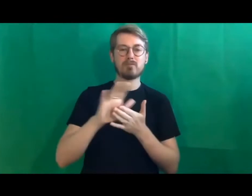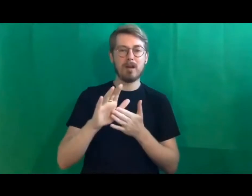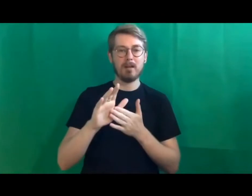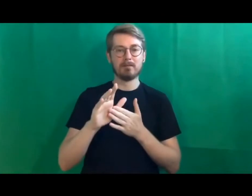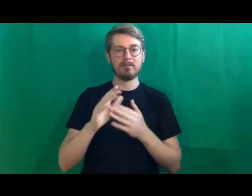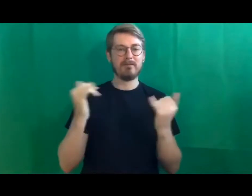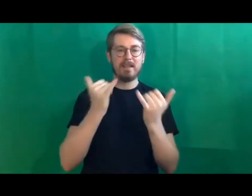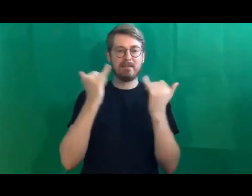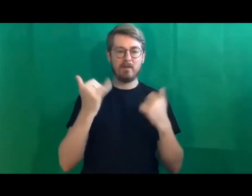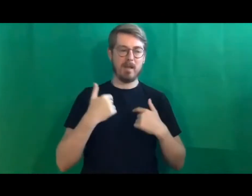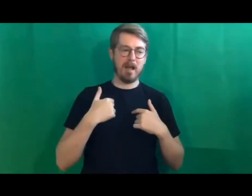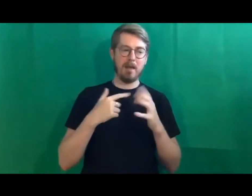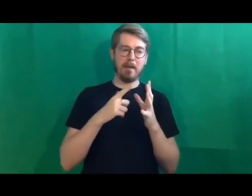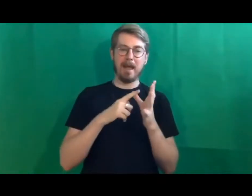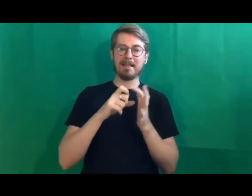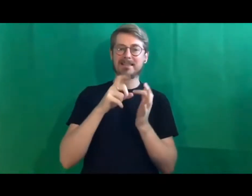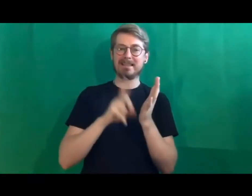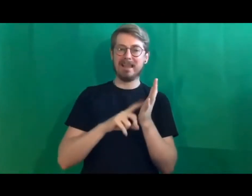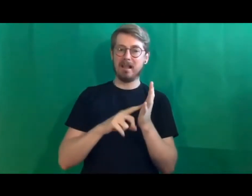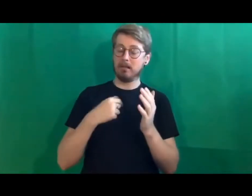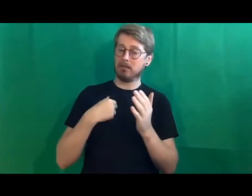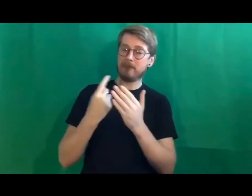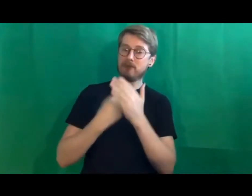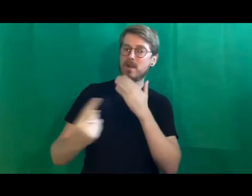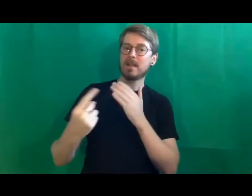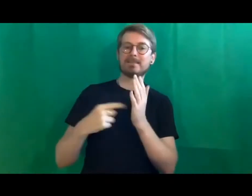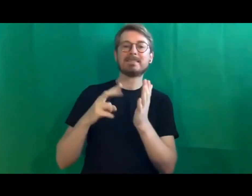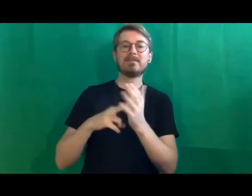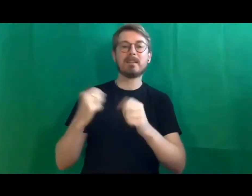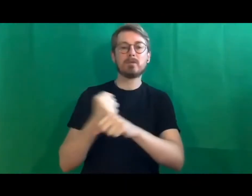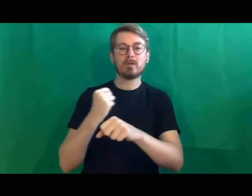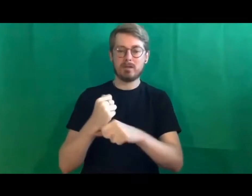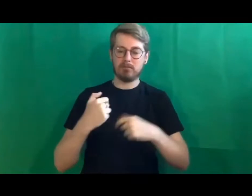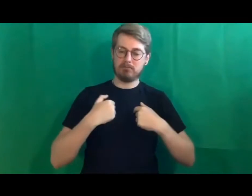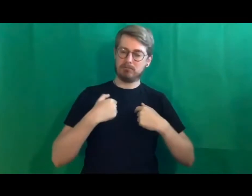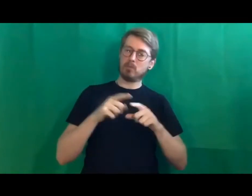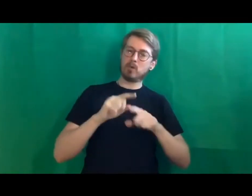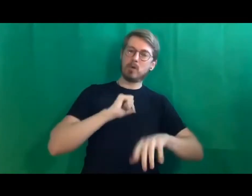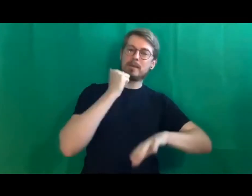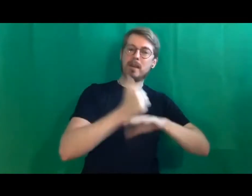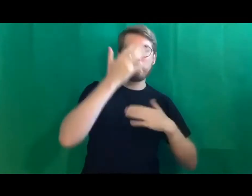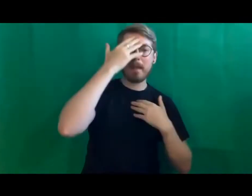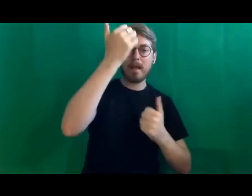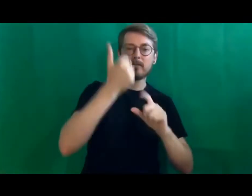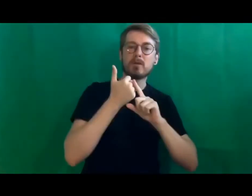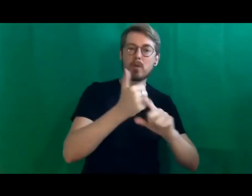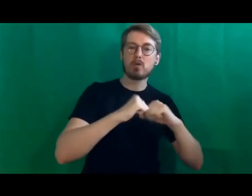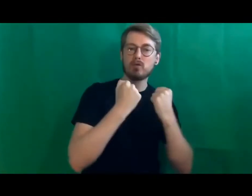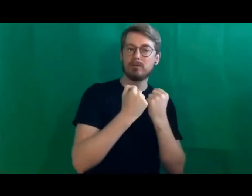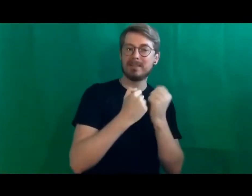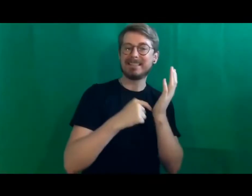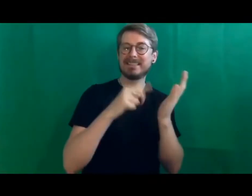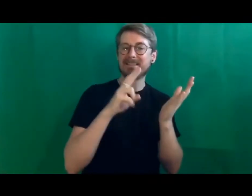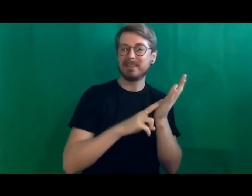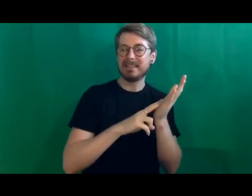Amini, I am a freelance TV producer and also the founder of the mental health support group, The TV Mindset. Over the